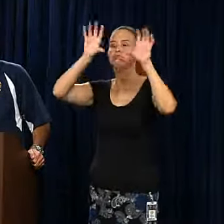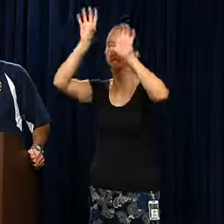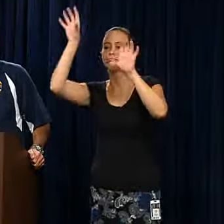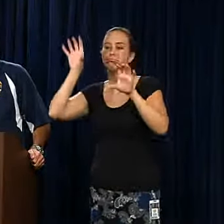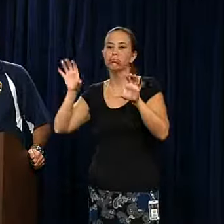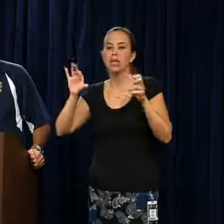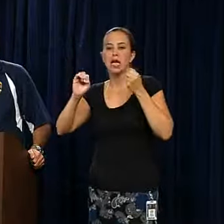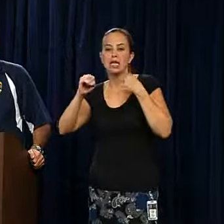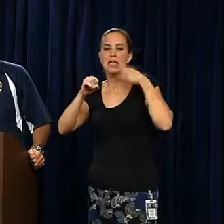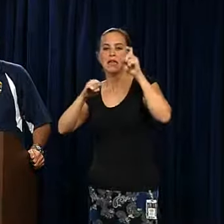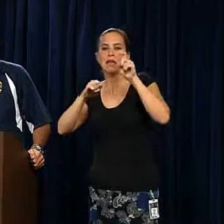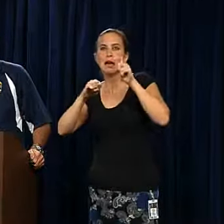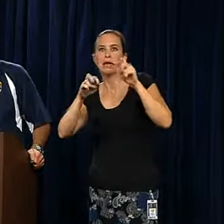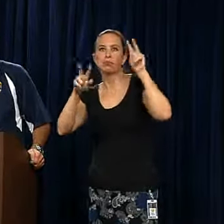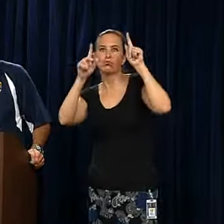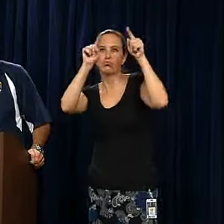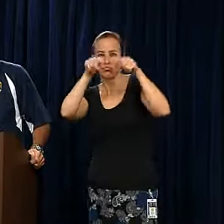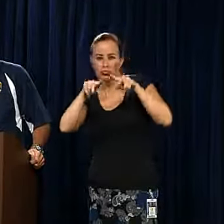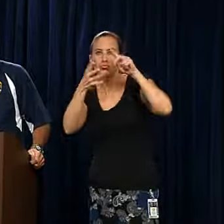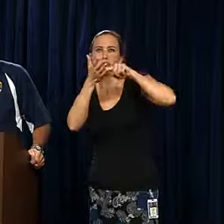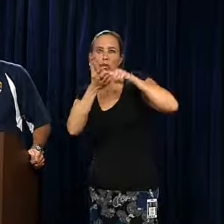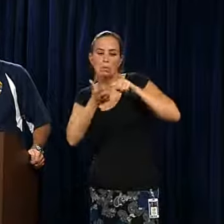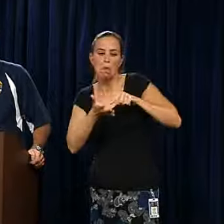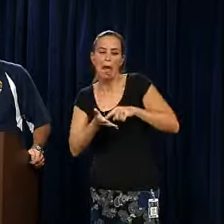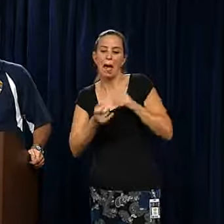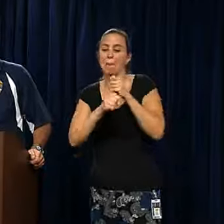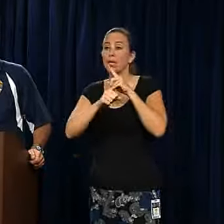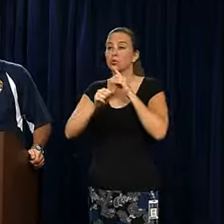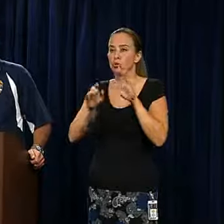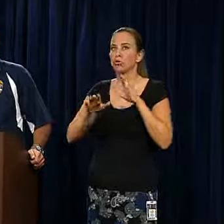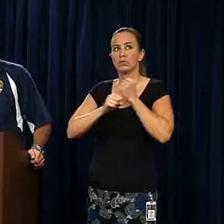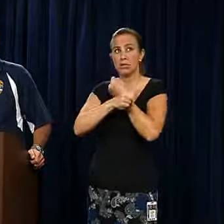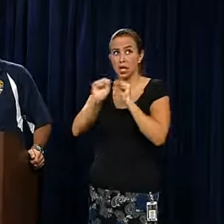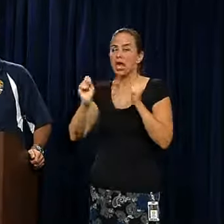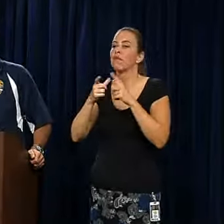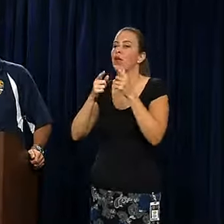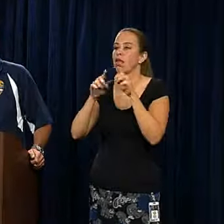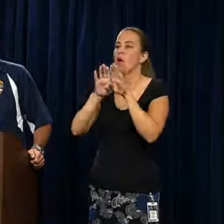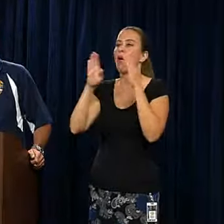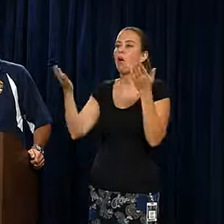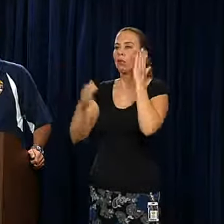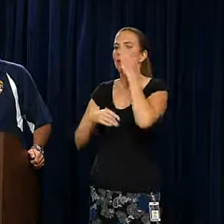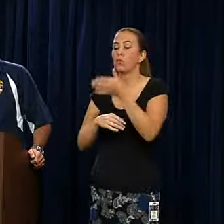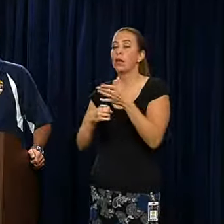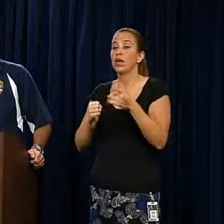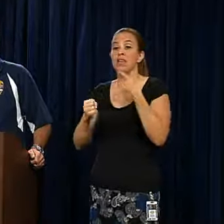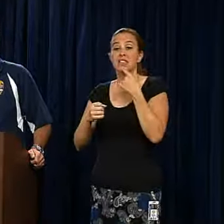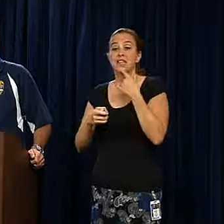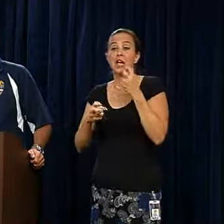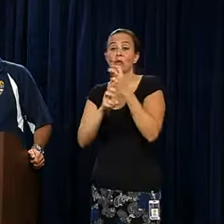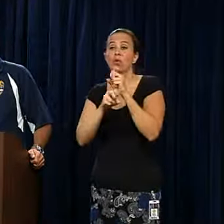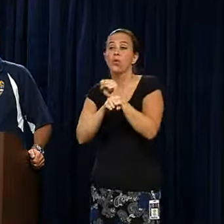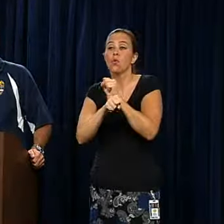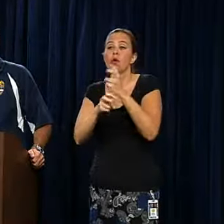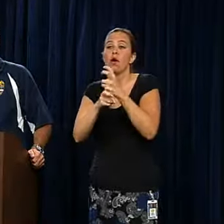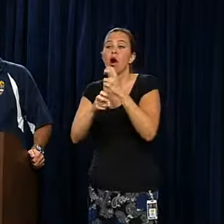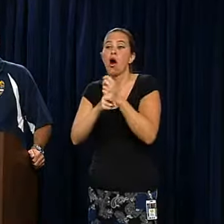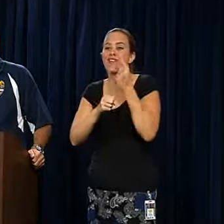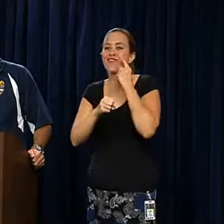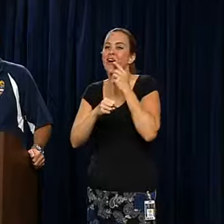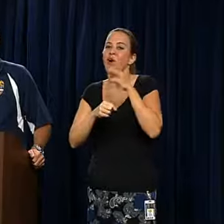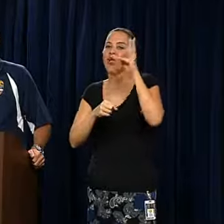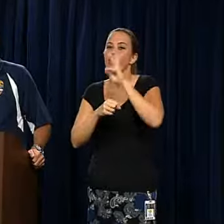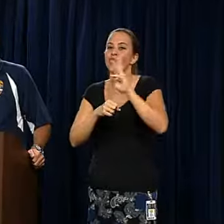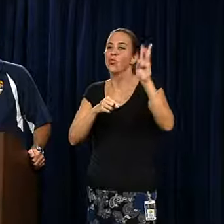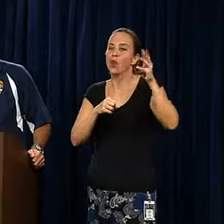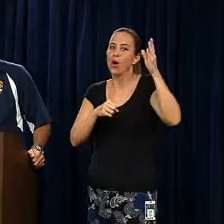the construction company has to look at before they can open that bridge back up. They're telling me they're really working hard to at least get the westbound lanes open so that we